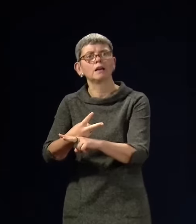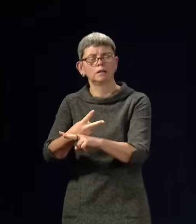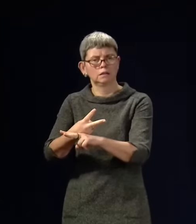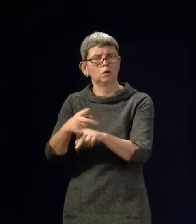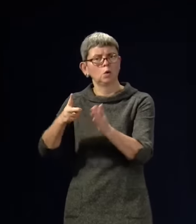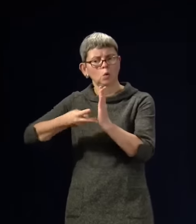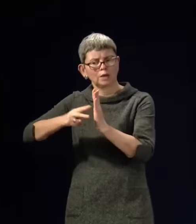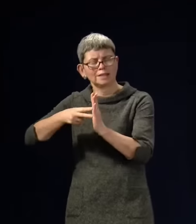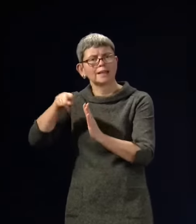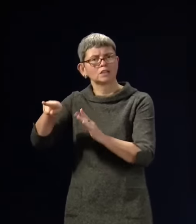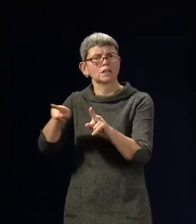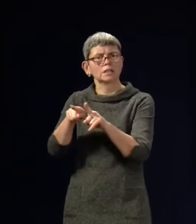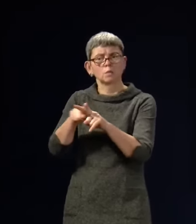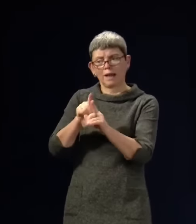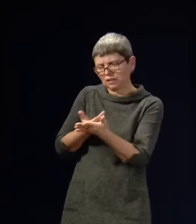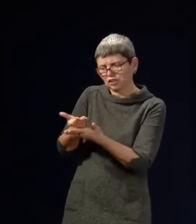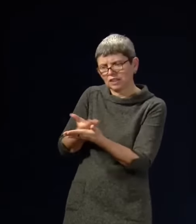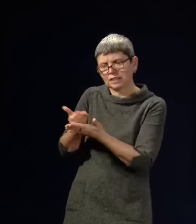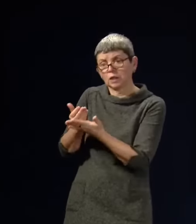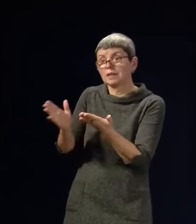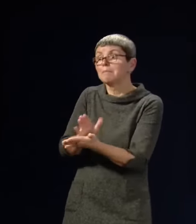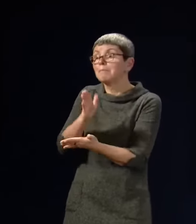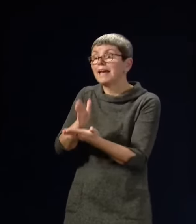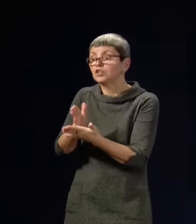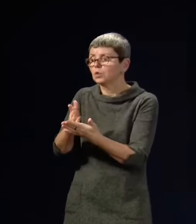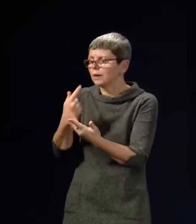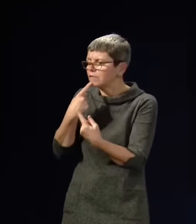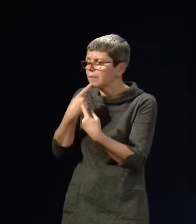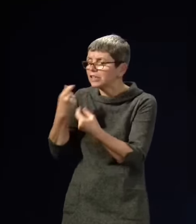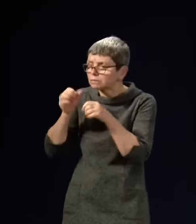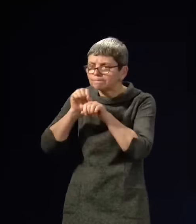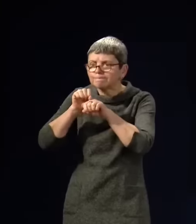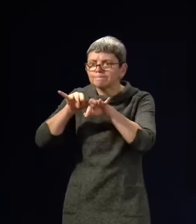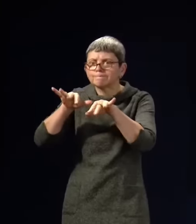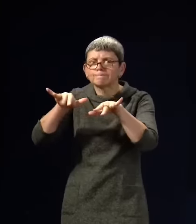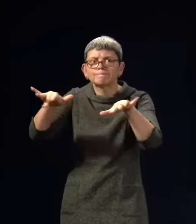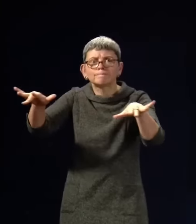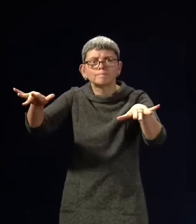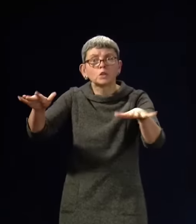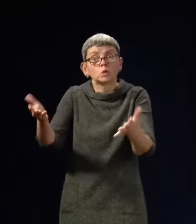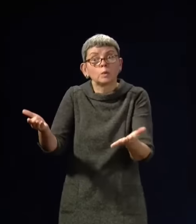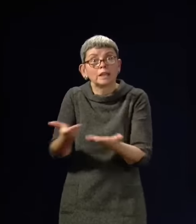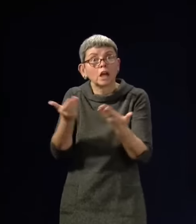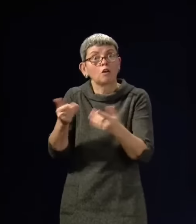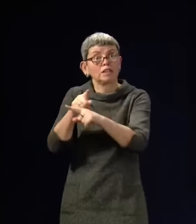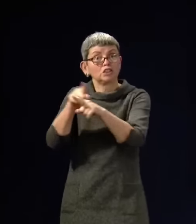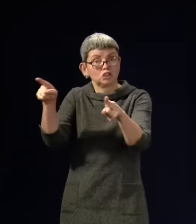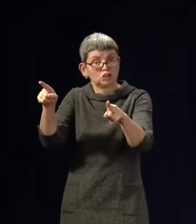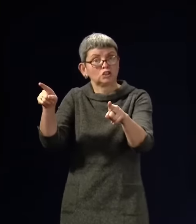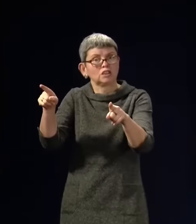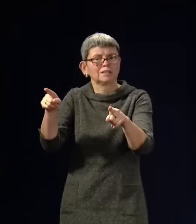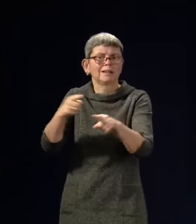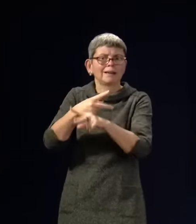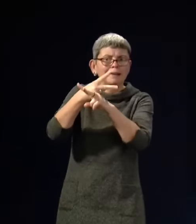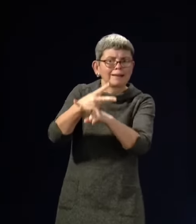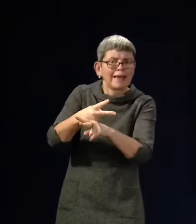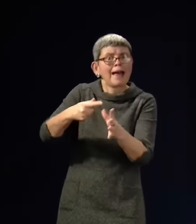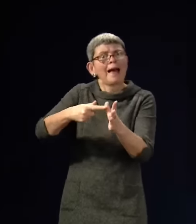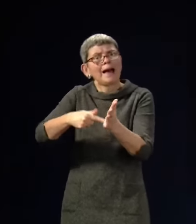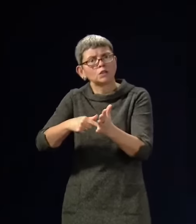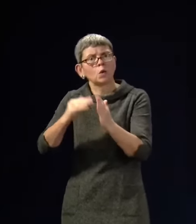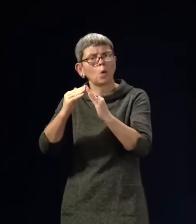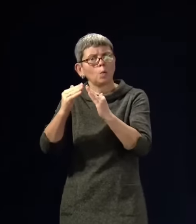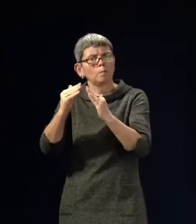to ensure that, again, the message is spreading through their networks, through care home providers, care at home providers, to just stress the